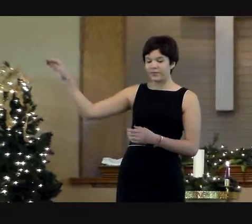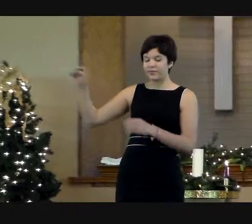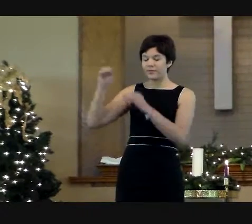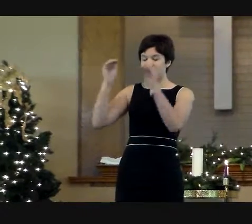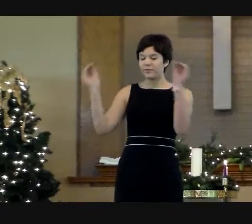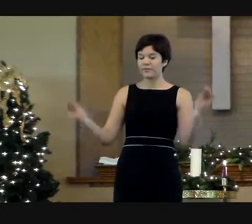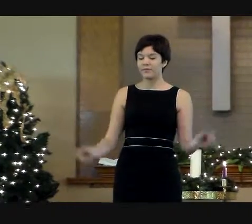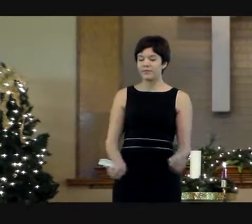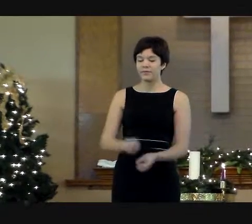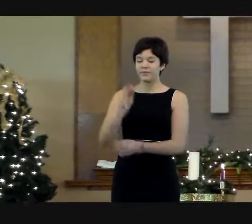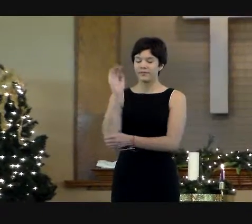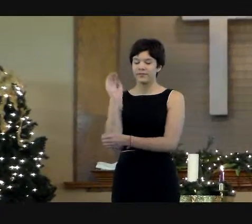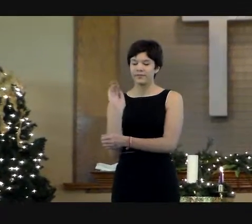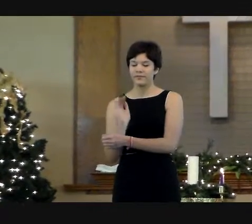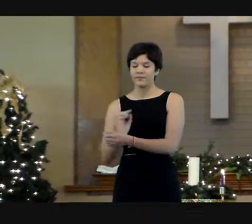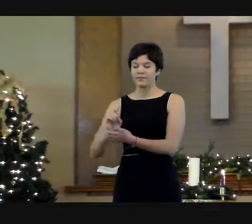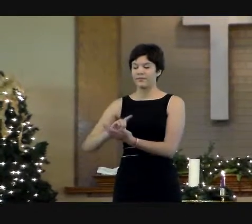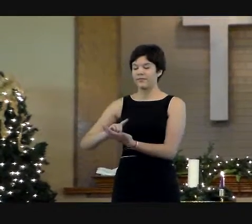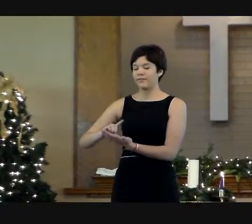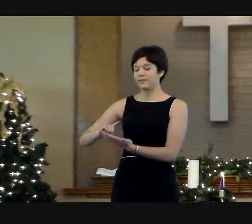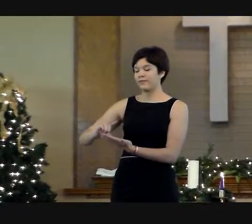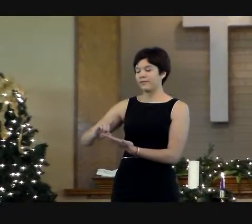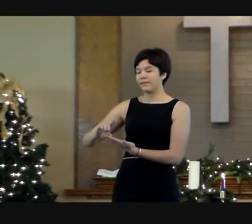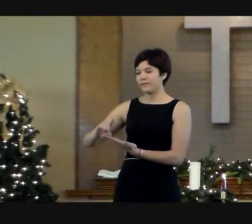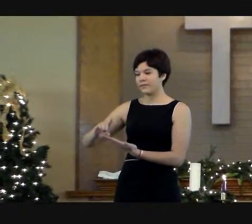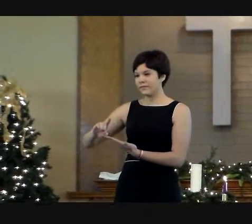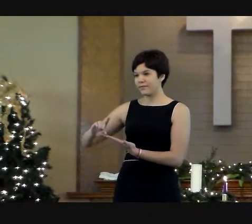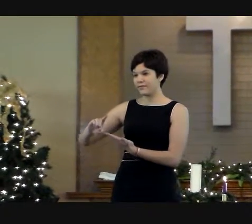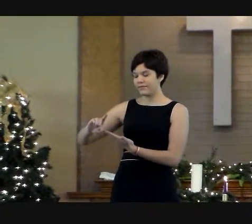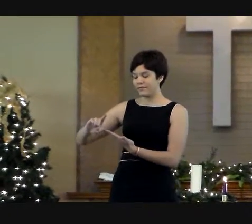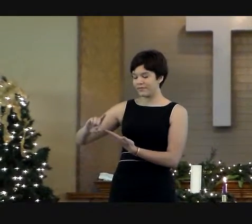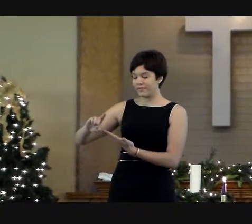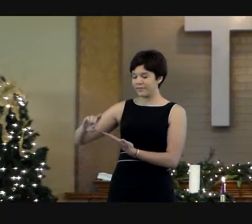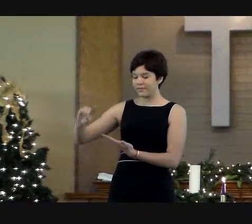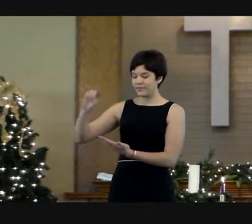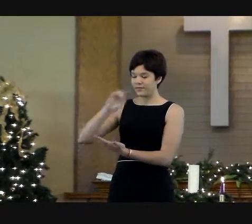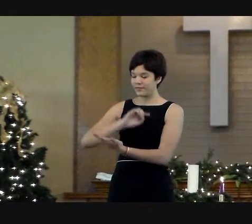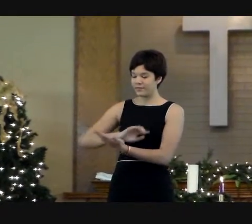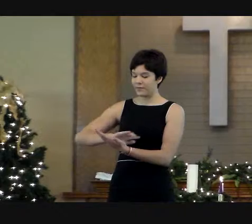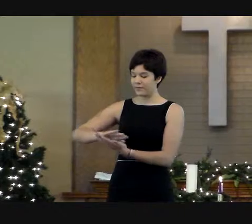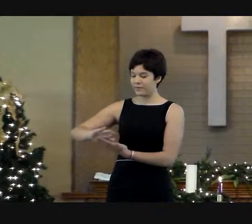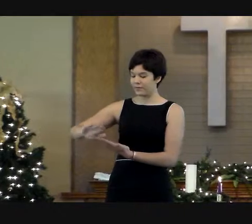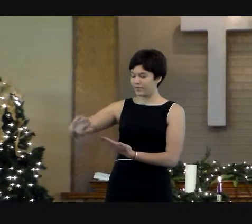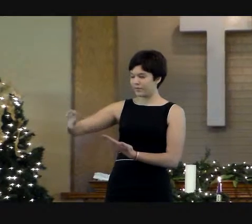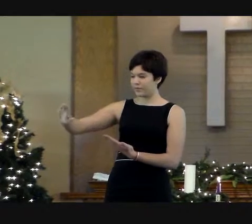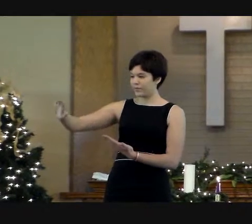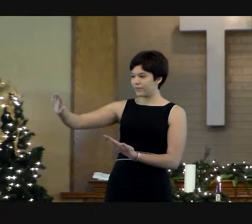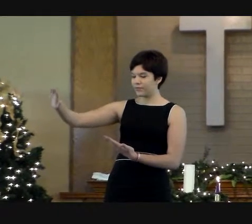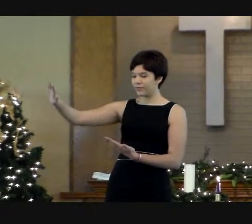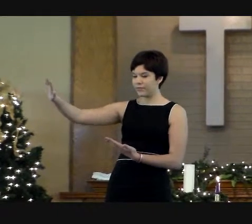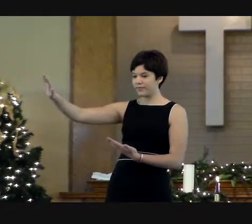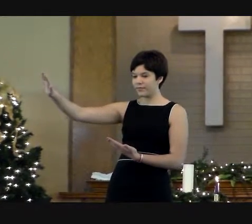night divine. Oh